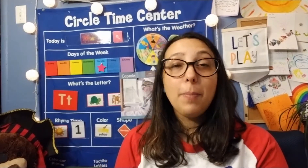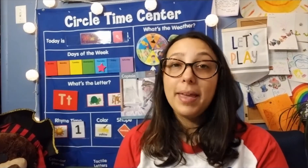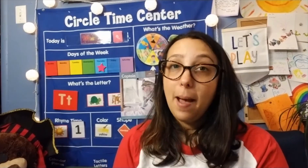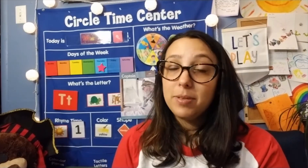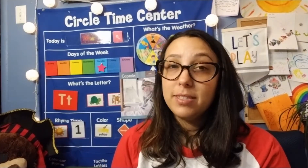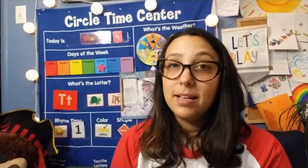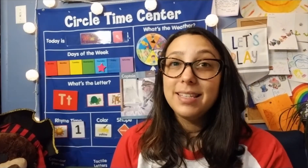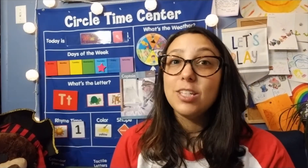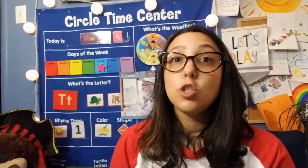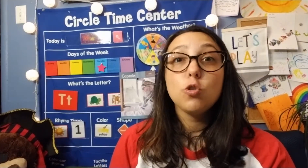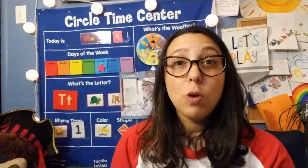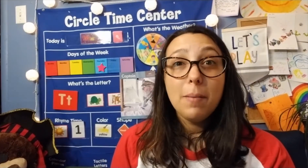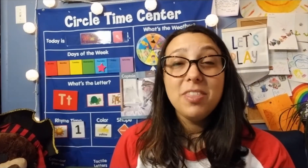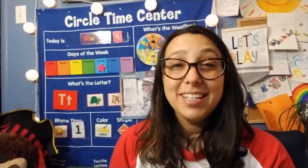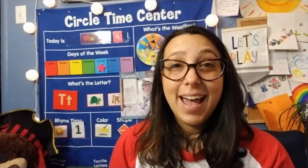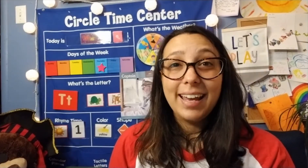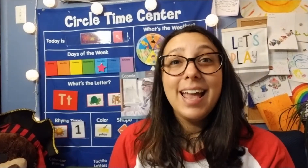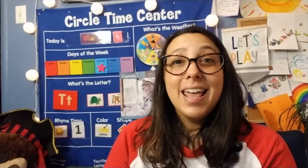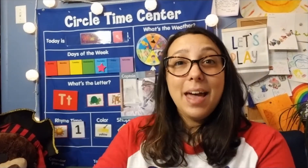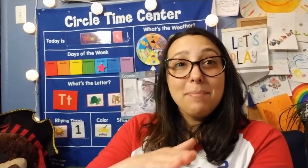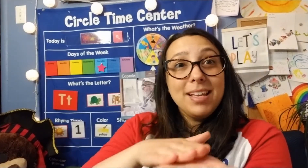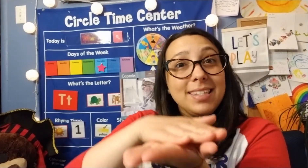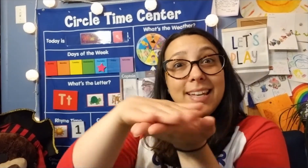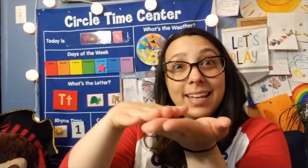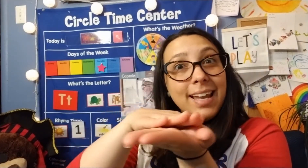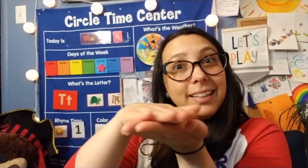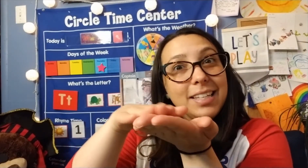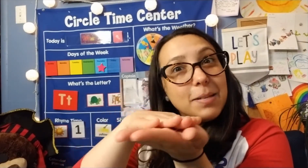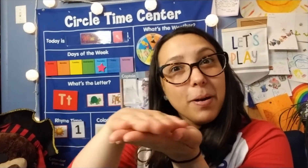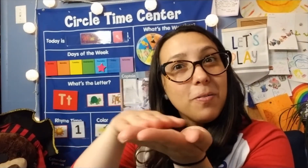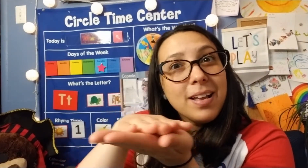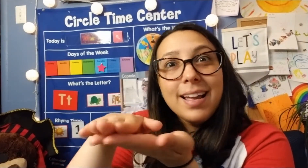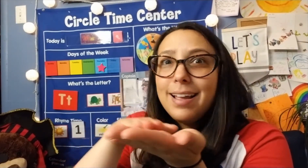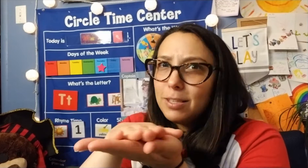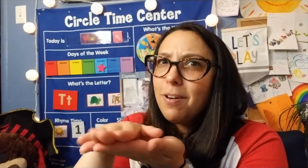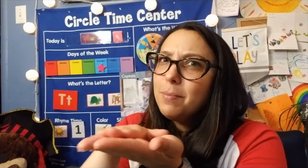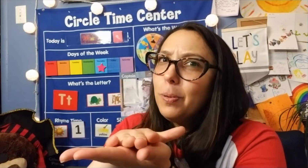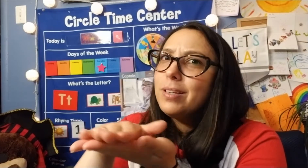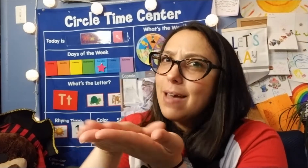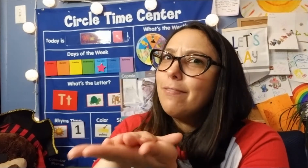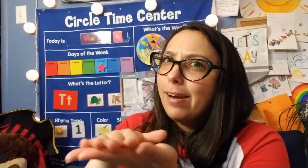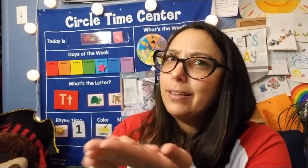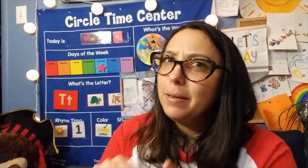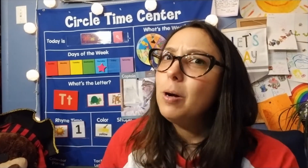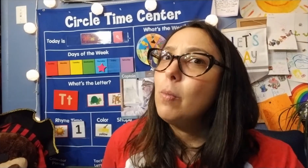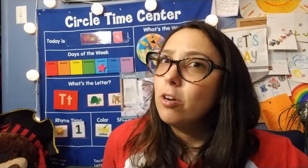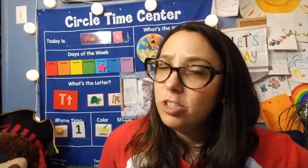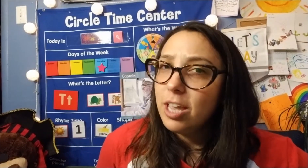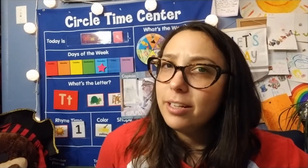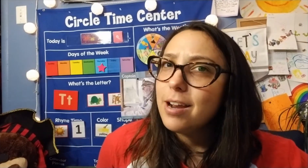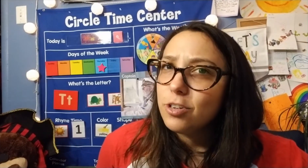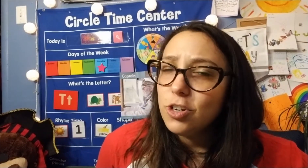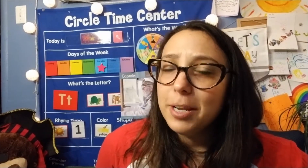a captain does is scrub the deck. That means he cleans the boat. It's very important to have a very clean boat when you're sailing on a journey.